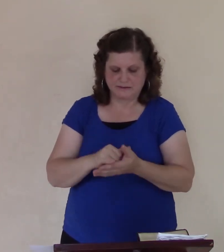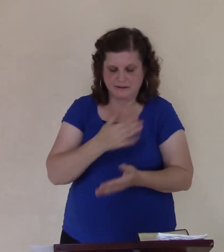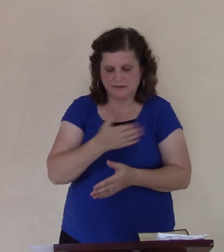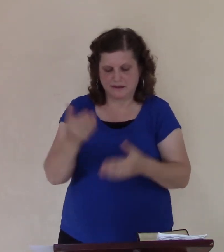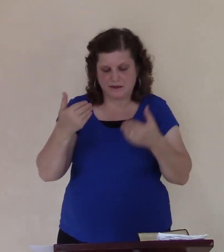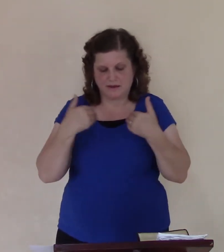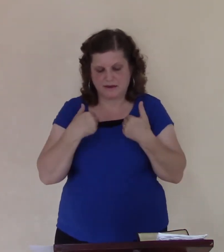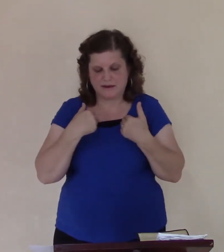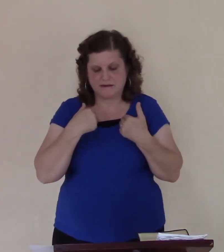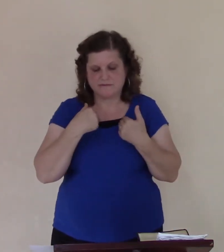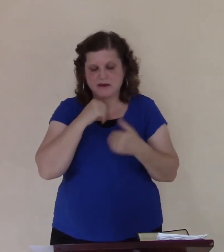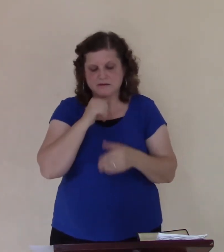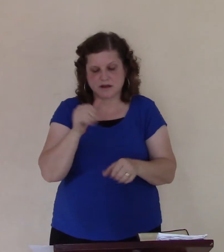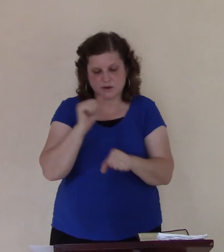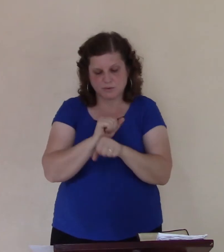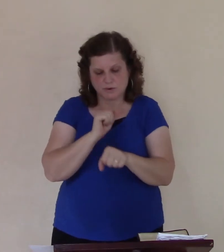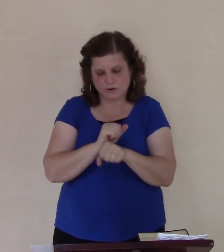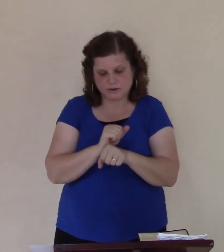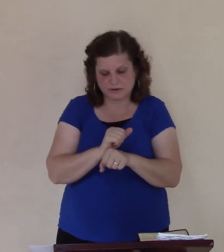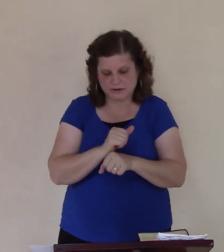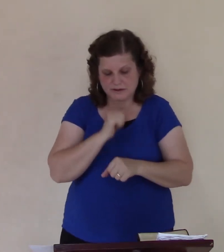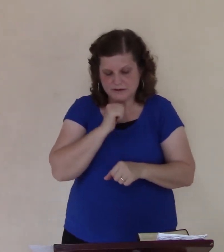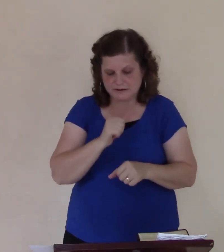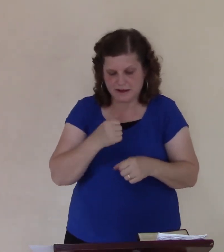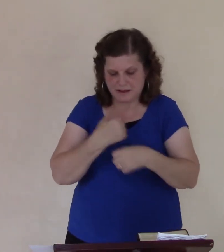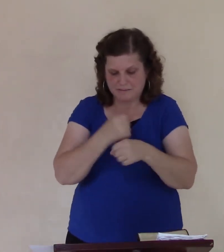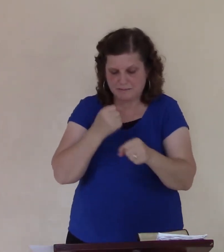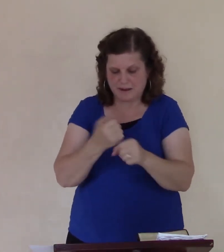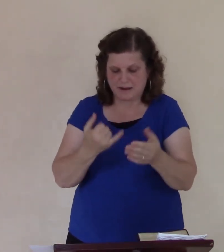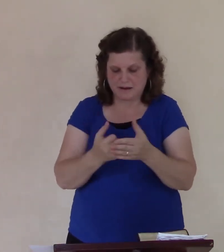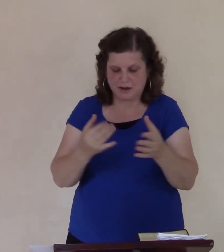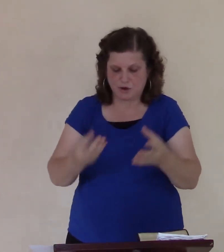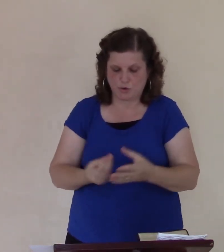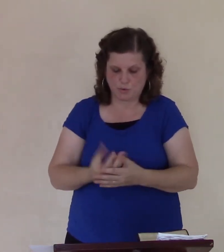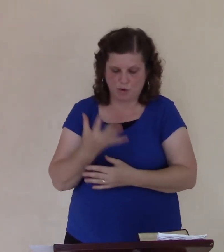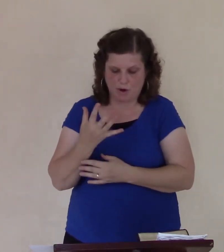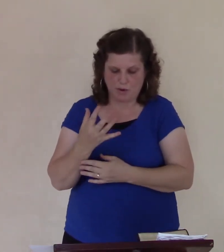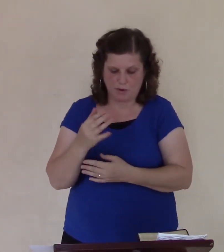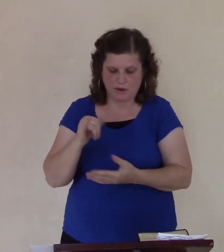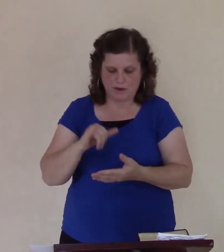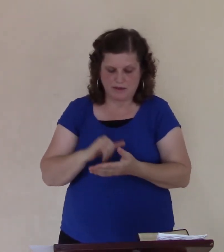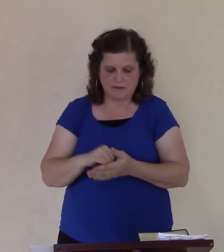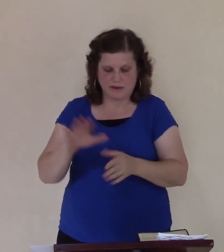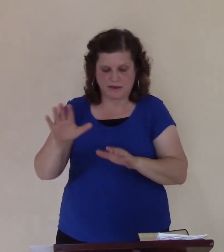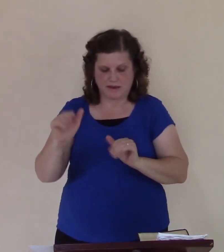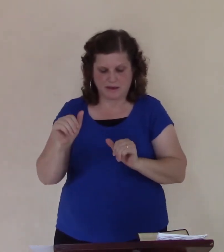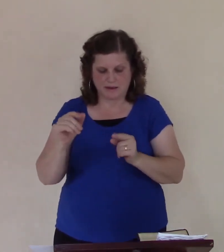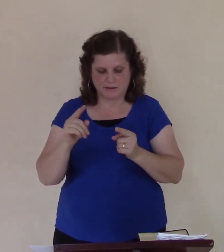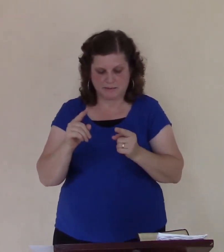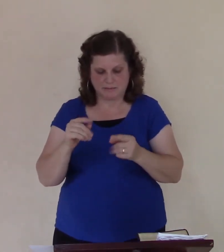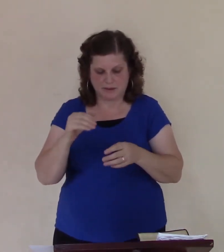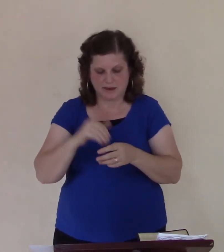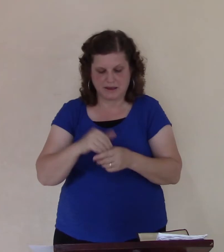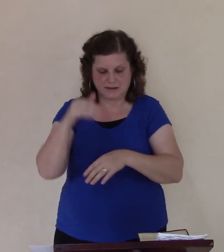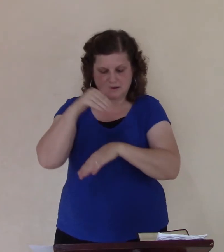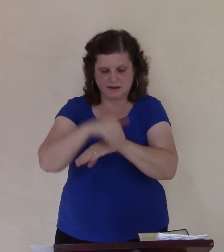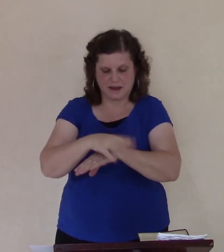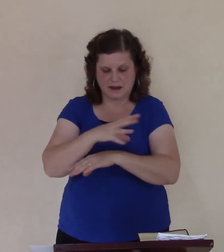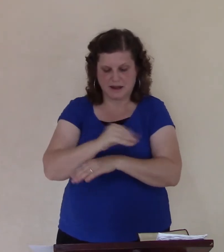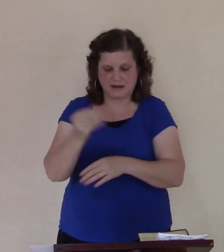So God says, We have compassion on the man. Don't you think, we should have compassion on all these people, and even the animals here. Shouldn't we